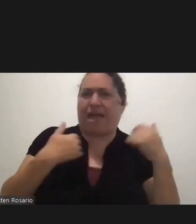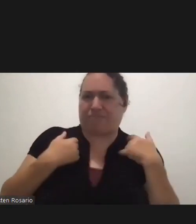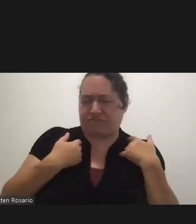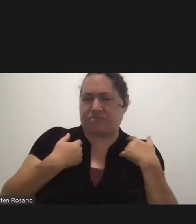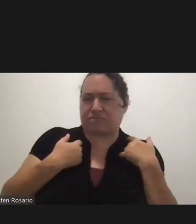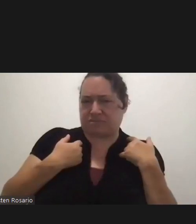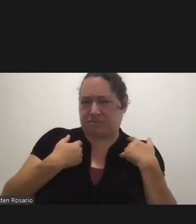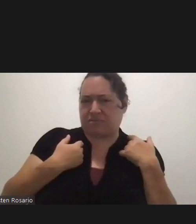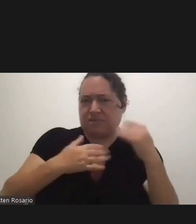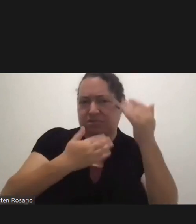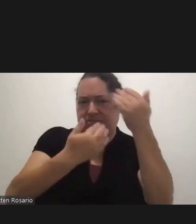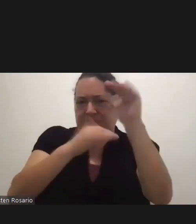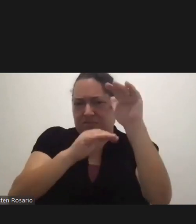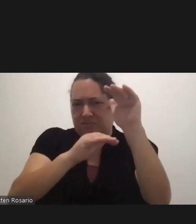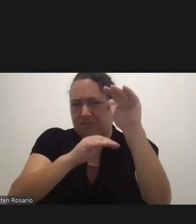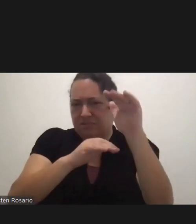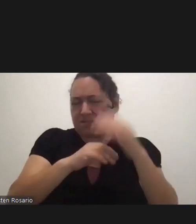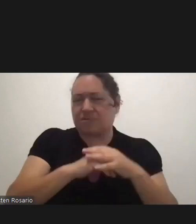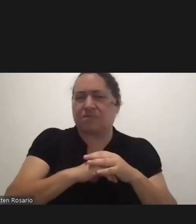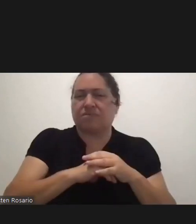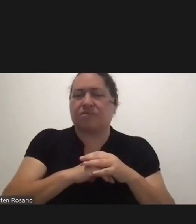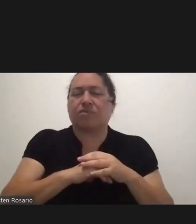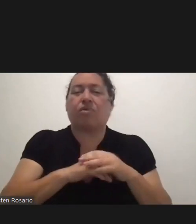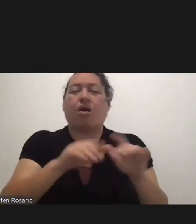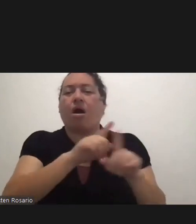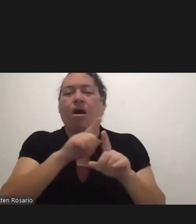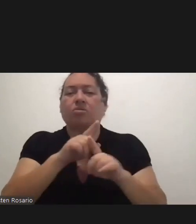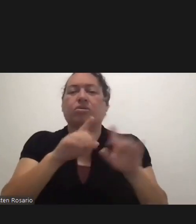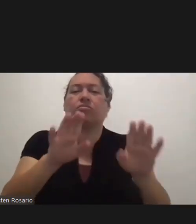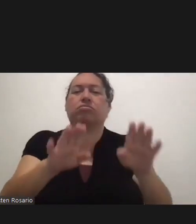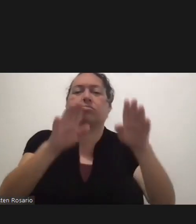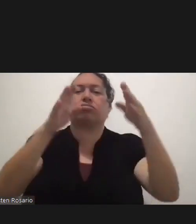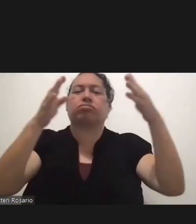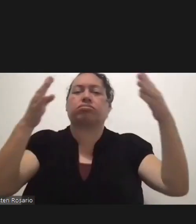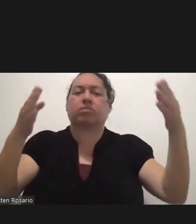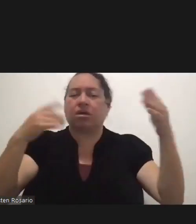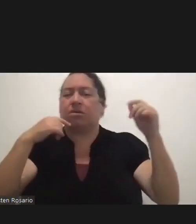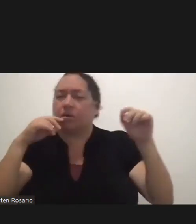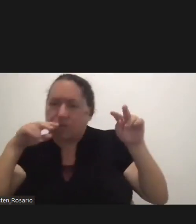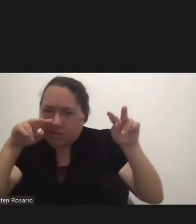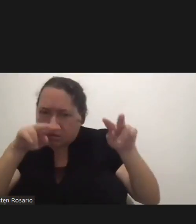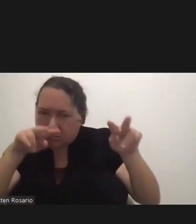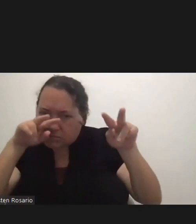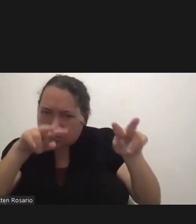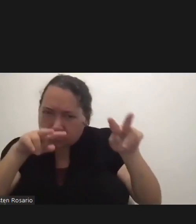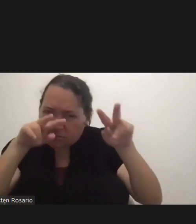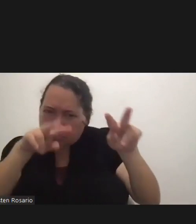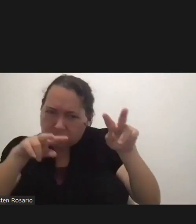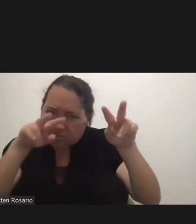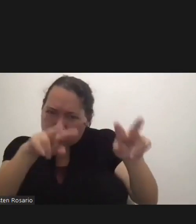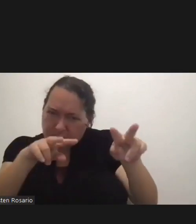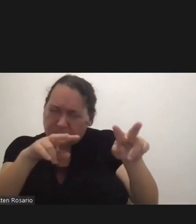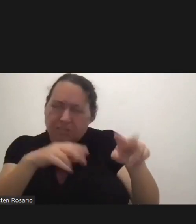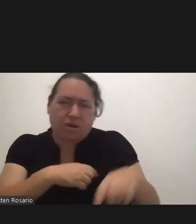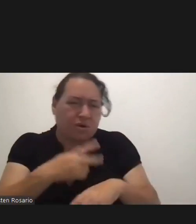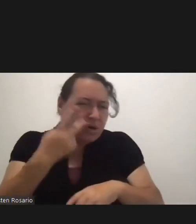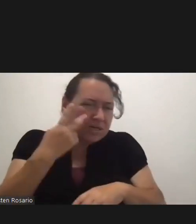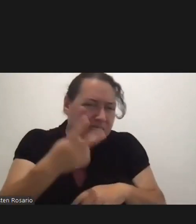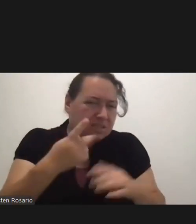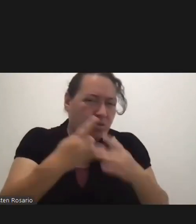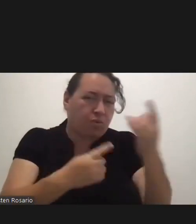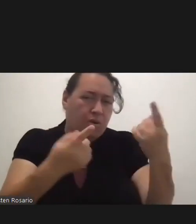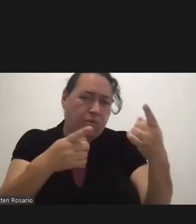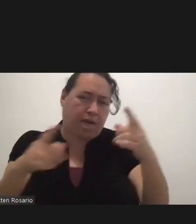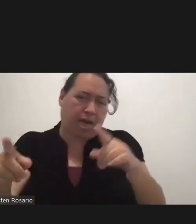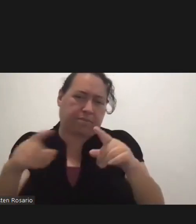opening it up with great monitoring. And we will see what happens in these